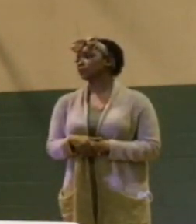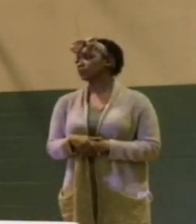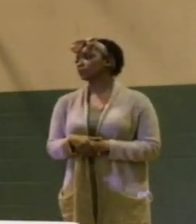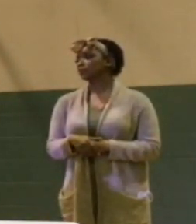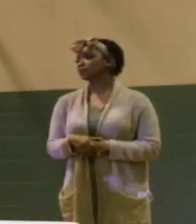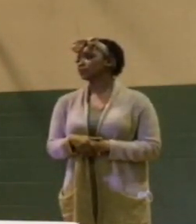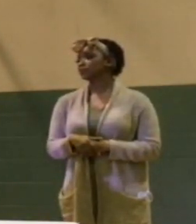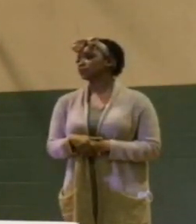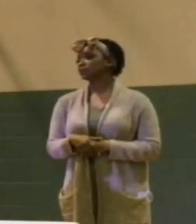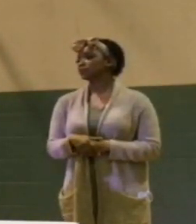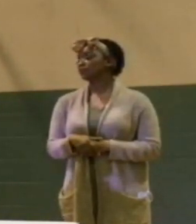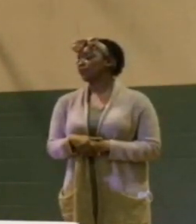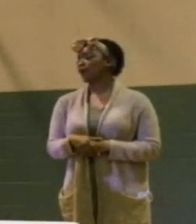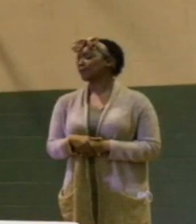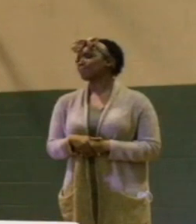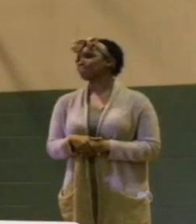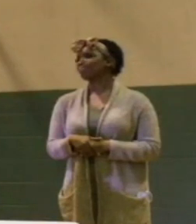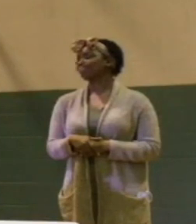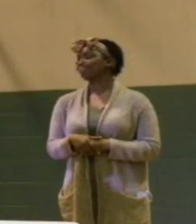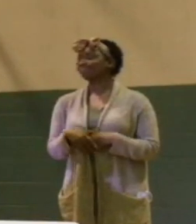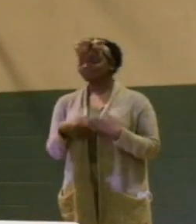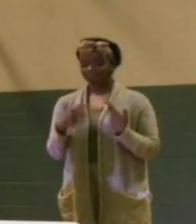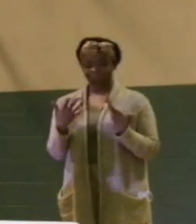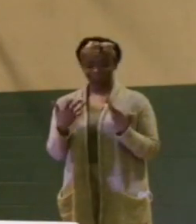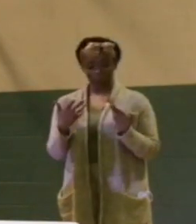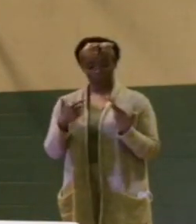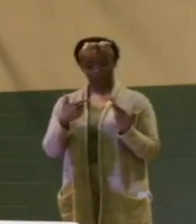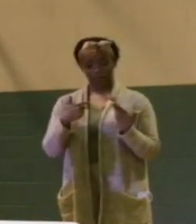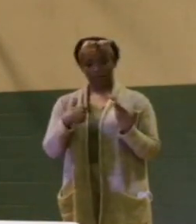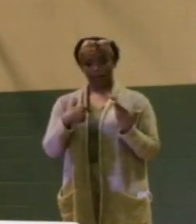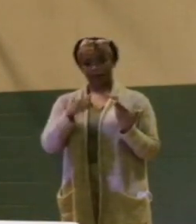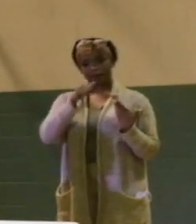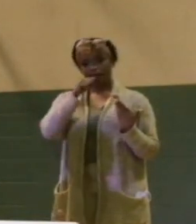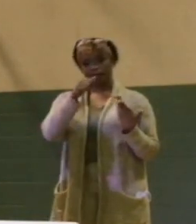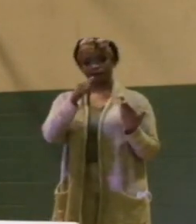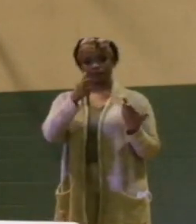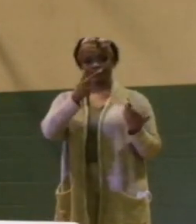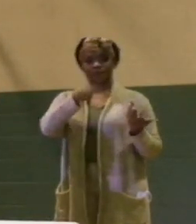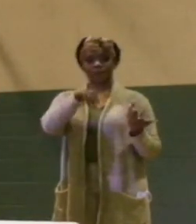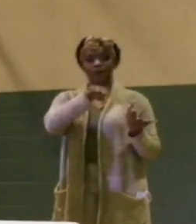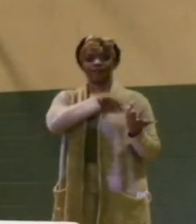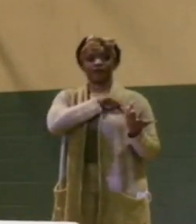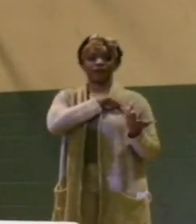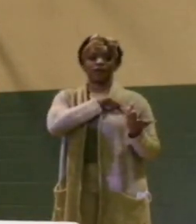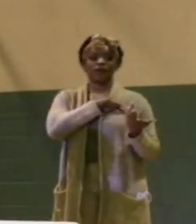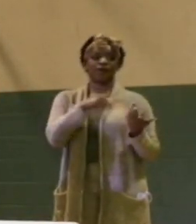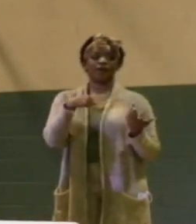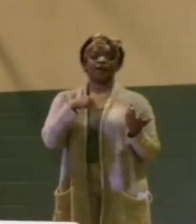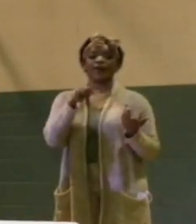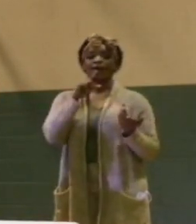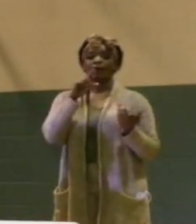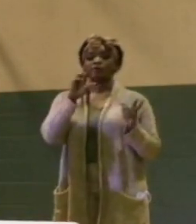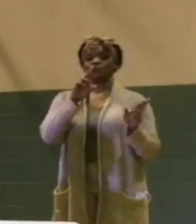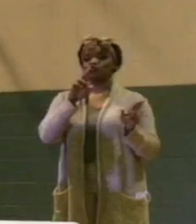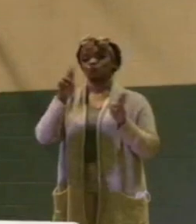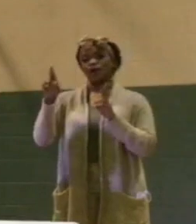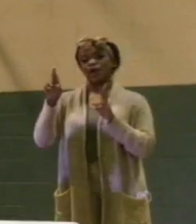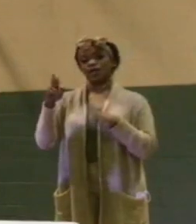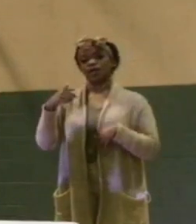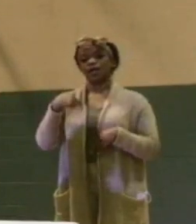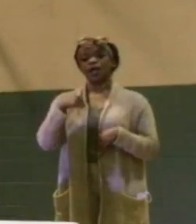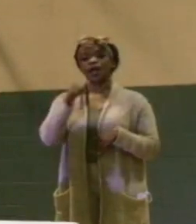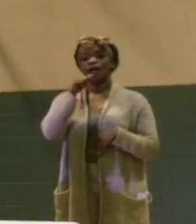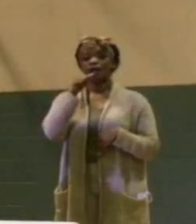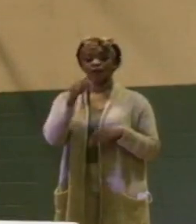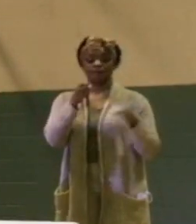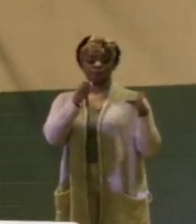So, I am qualified. I am ready. I am prepared